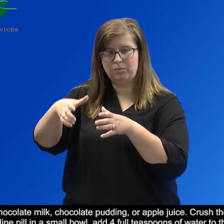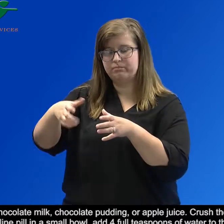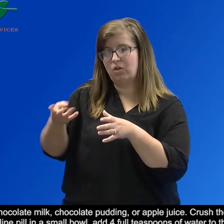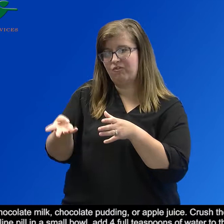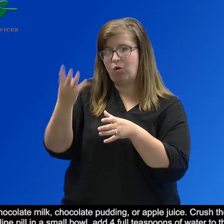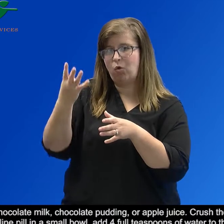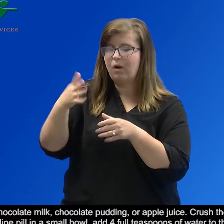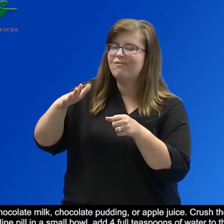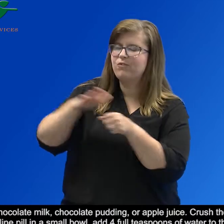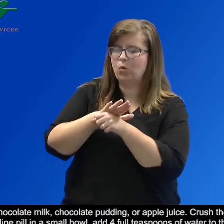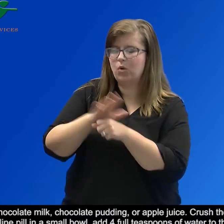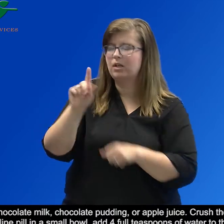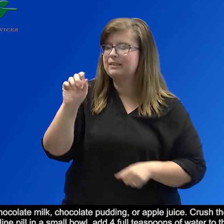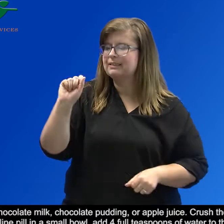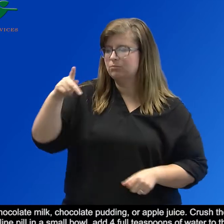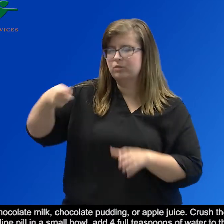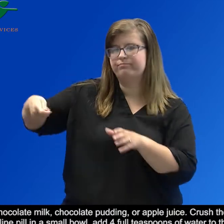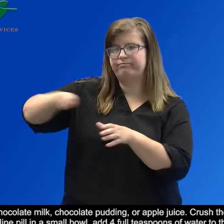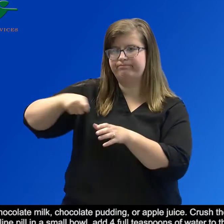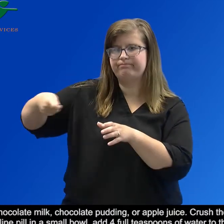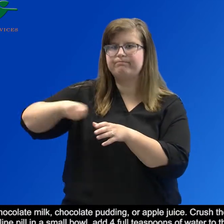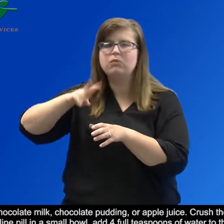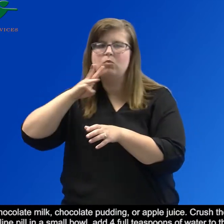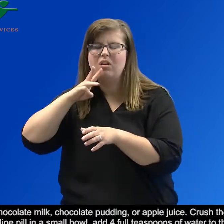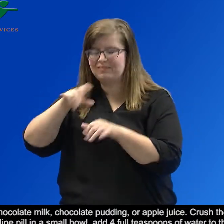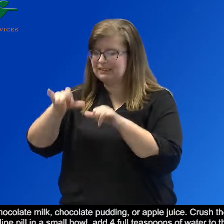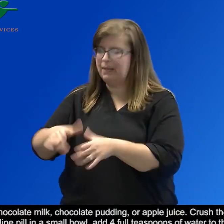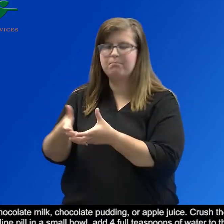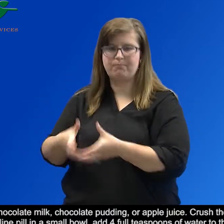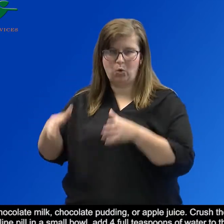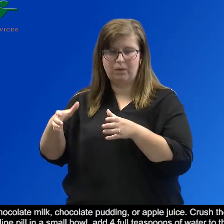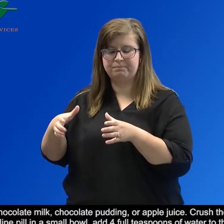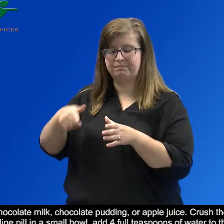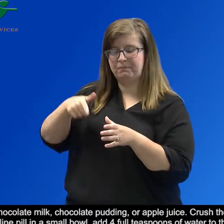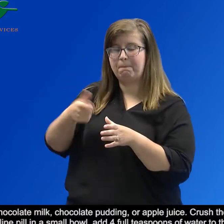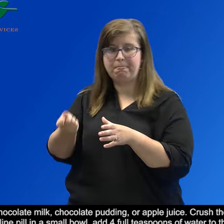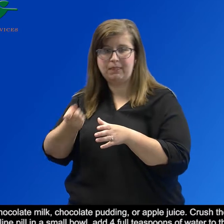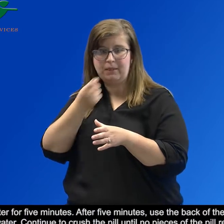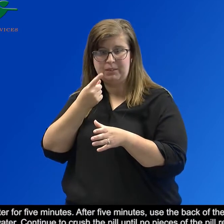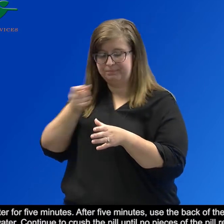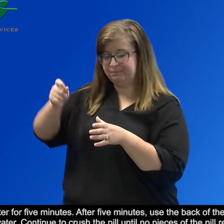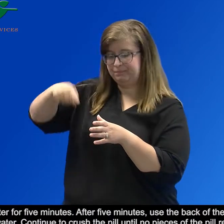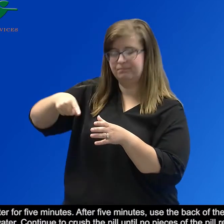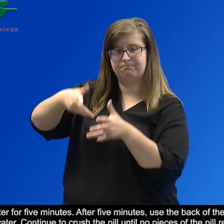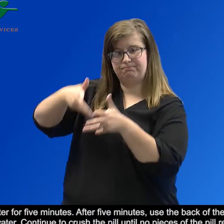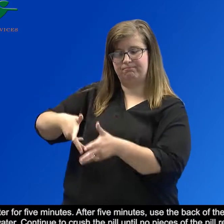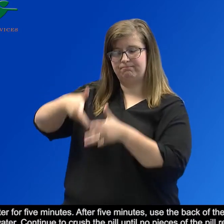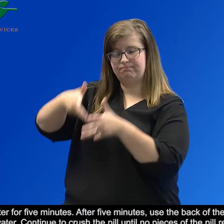Add four full teaspoons of water to the same bowl. Let the pill soak in the water for